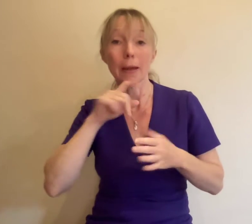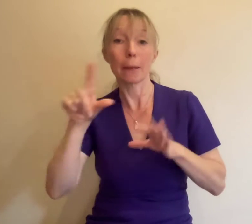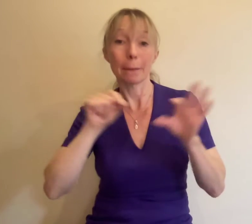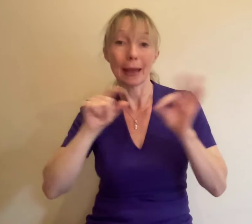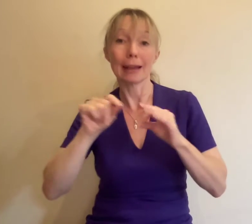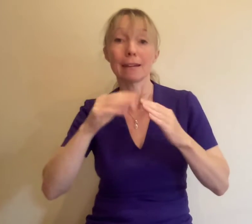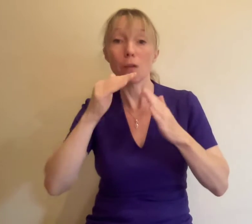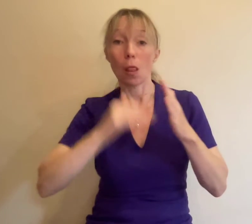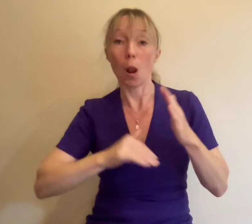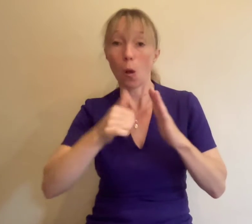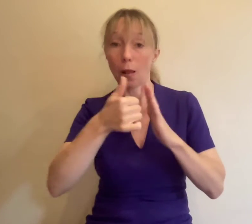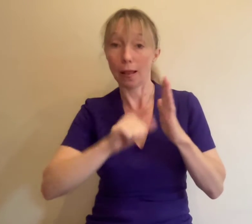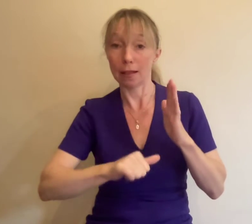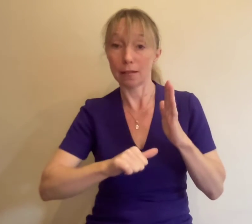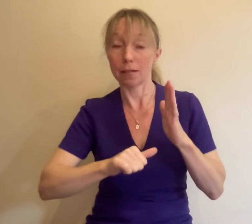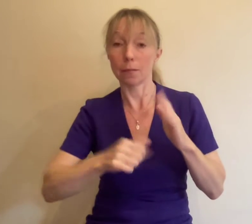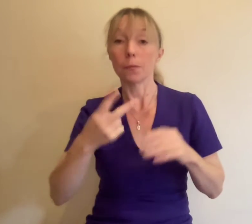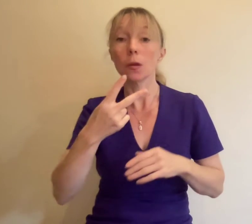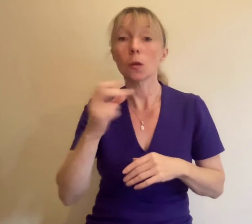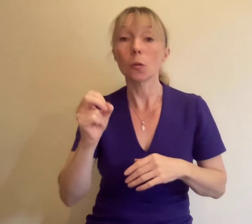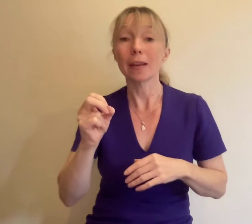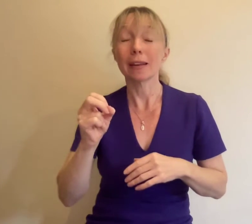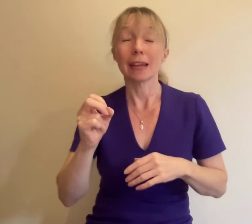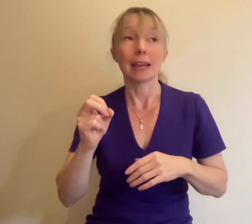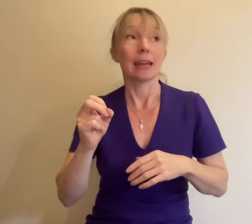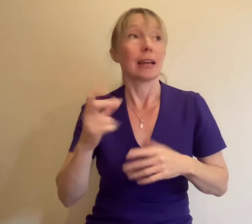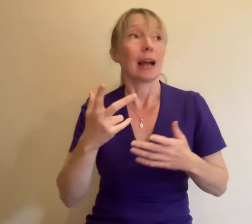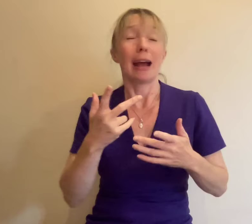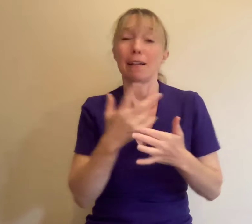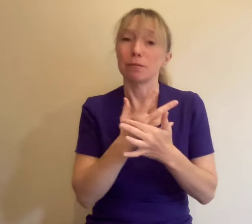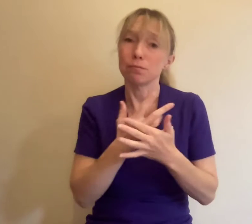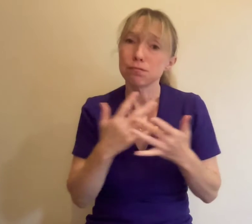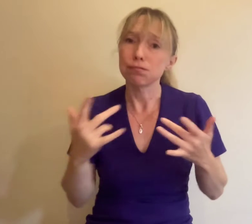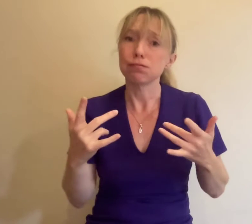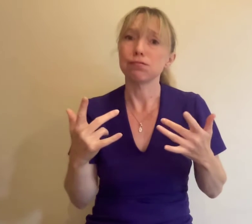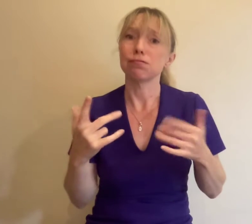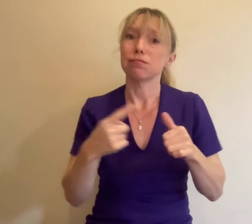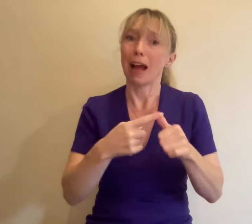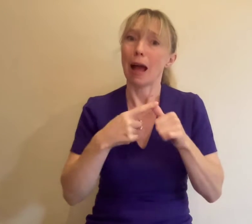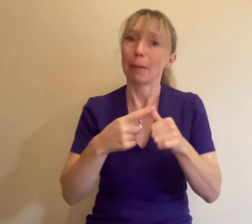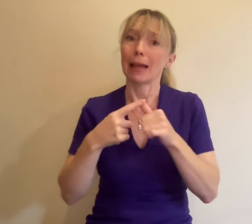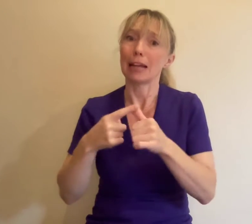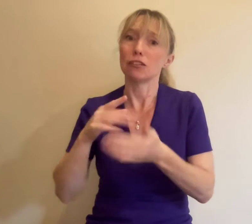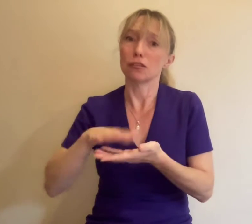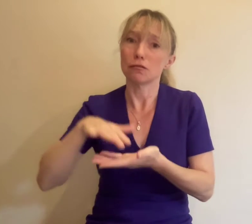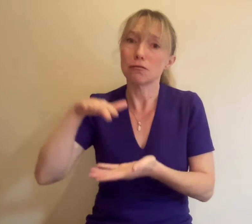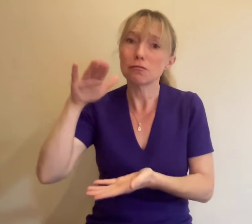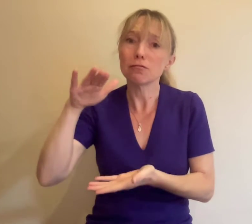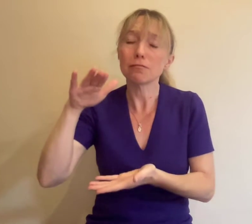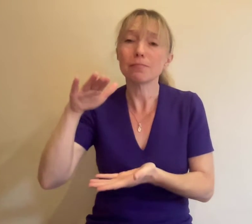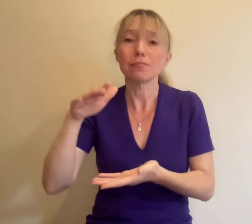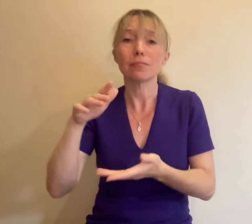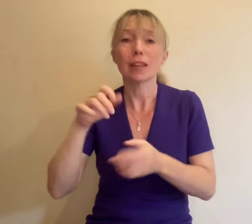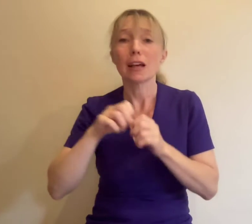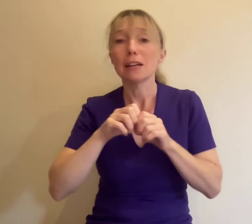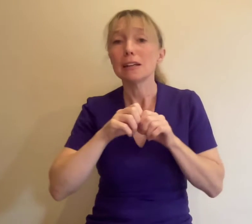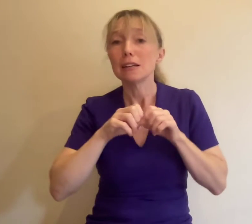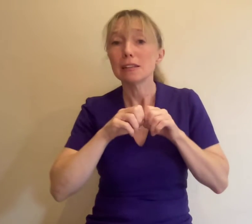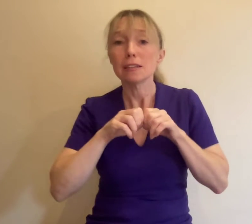20. Due to the high number of applications, Spread the Word will not be able to offer feedback on applications We hope you